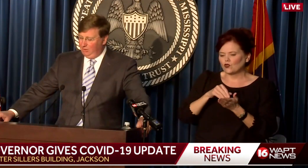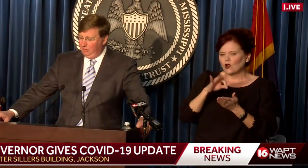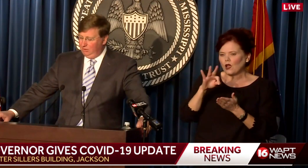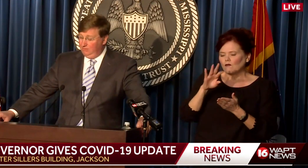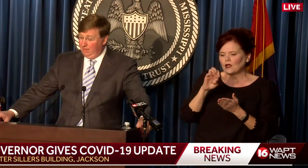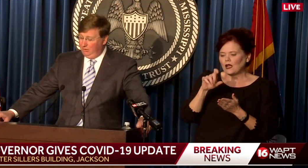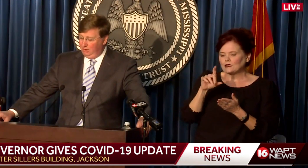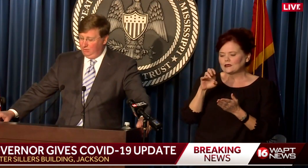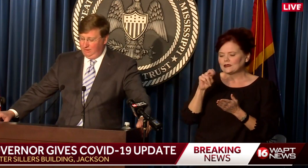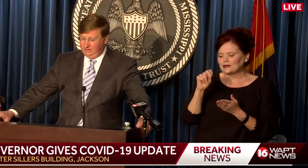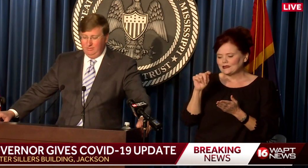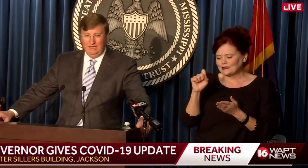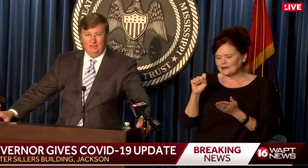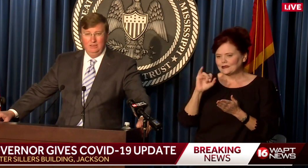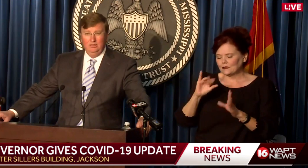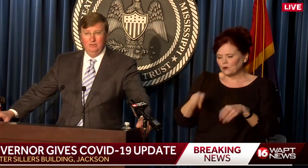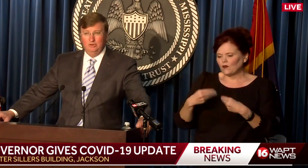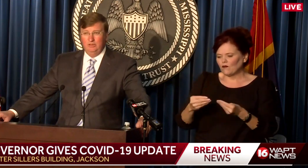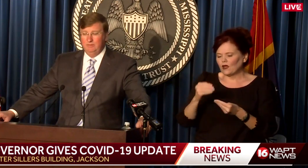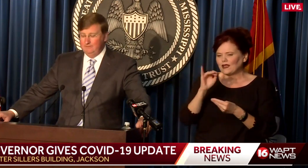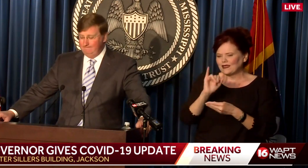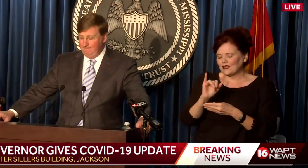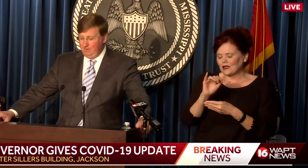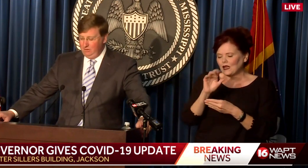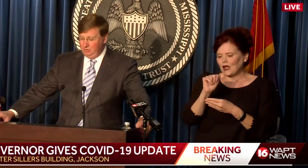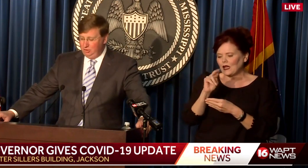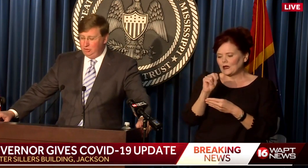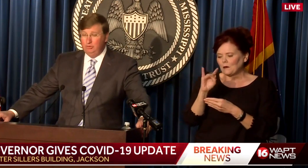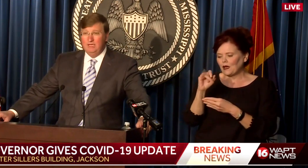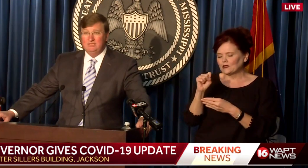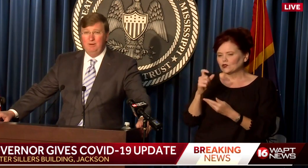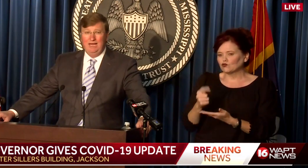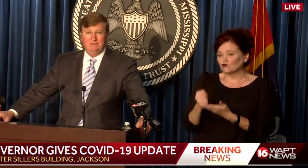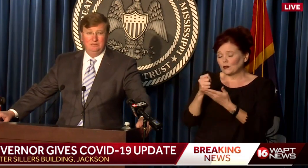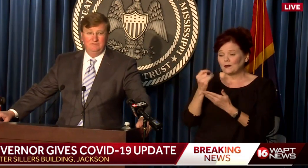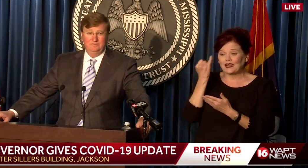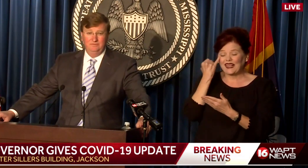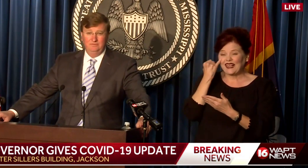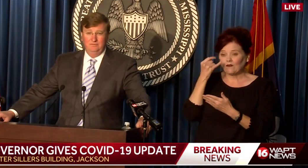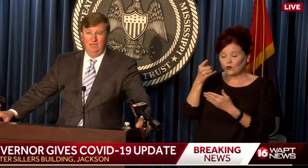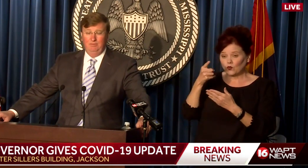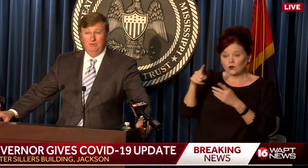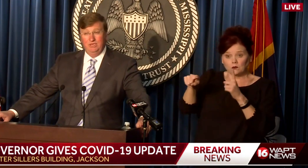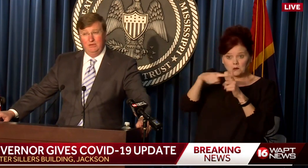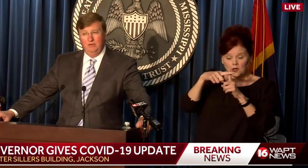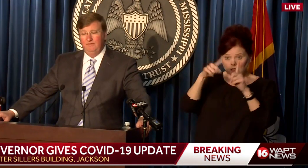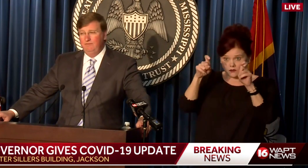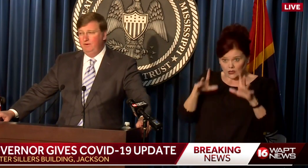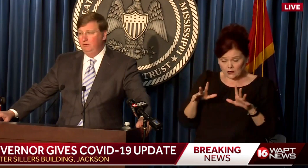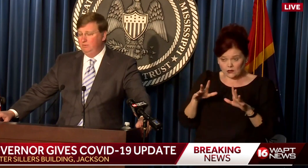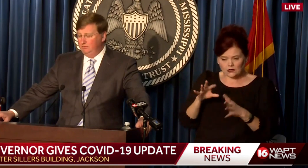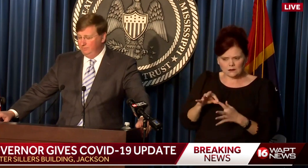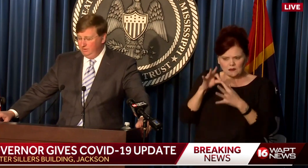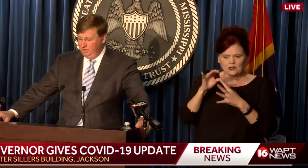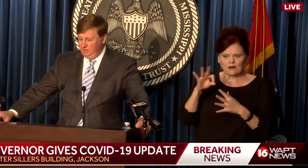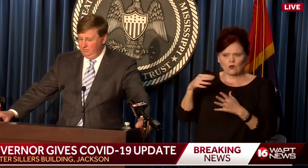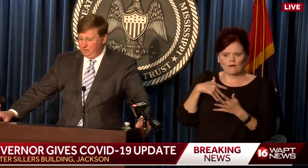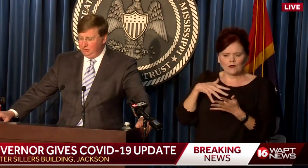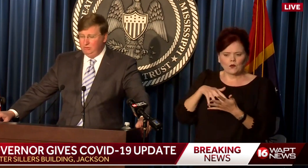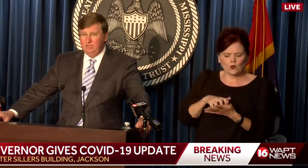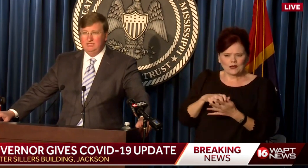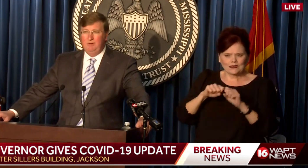providing monoclonal antibody treatment. Should you test positive, and particularly if you're vulnerable,